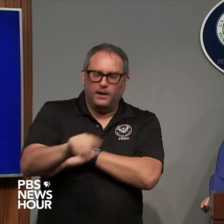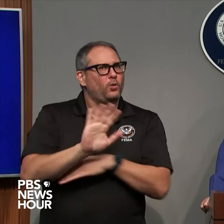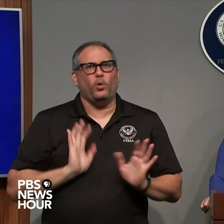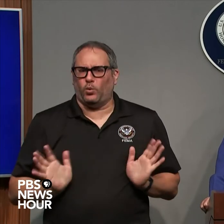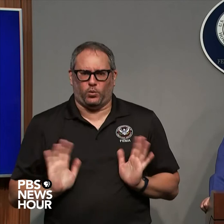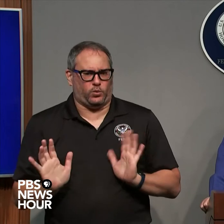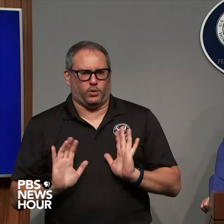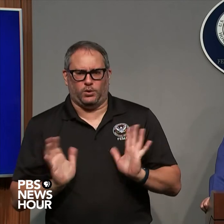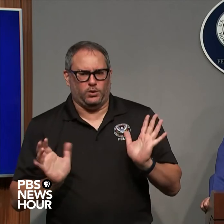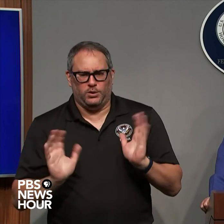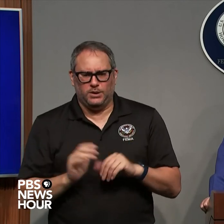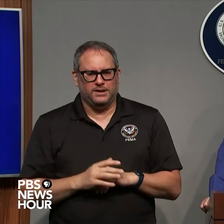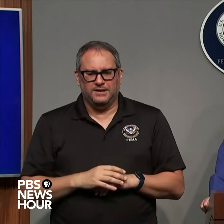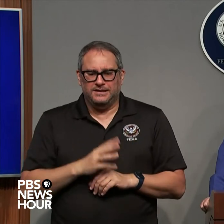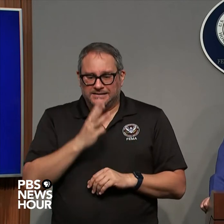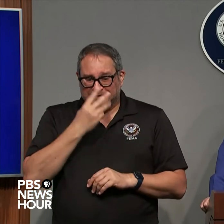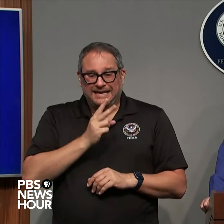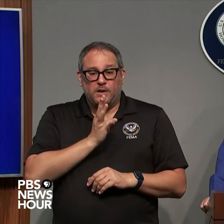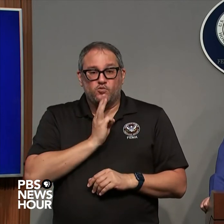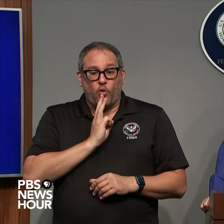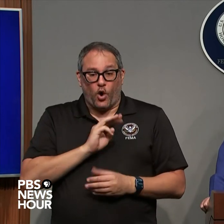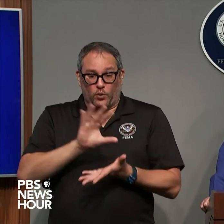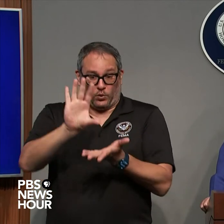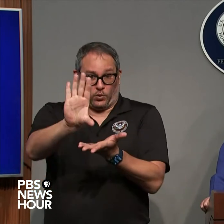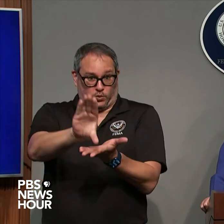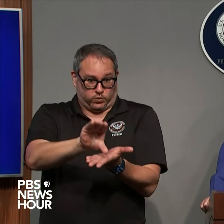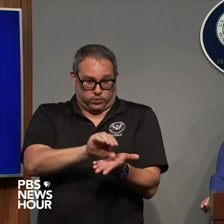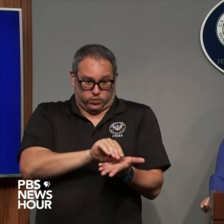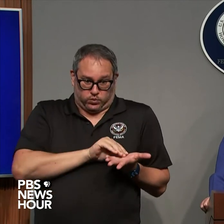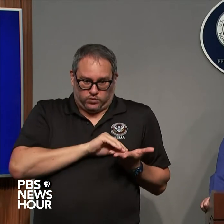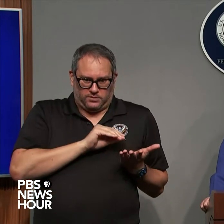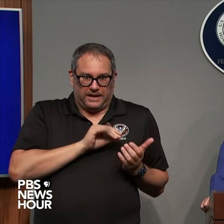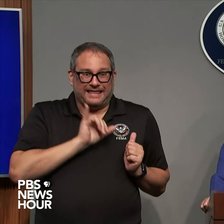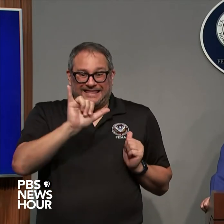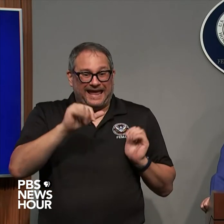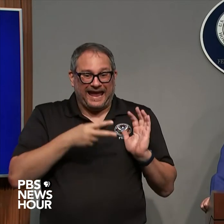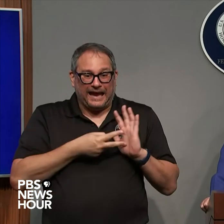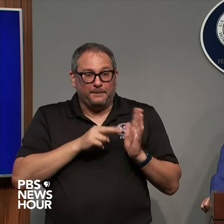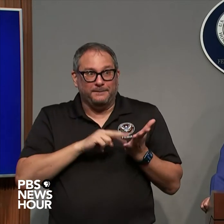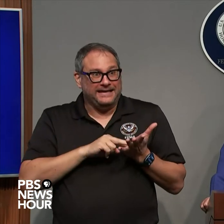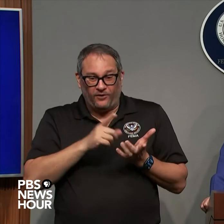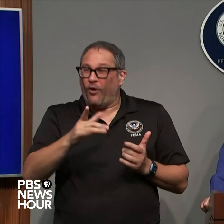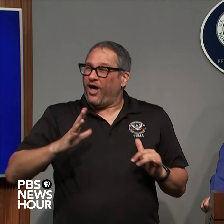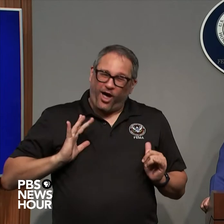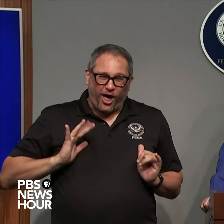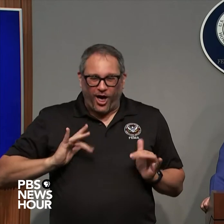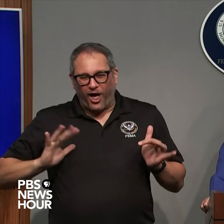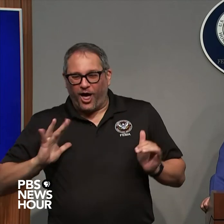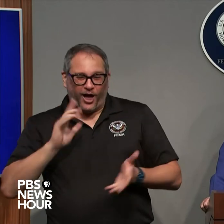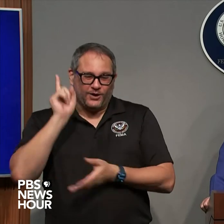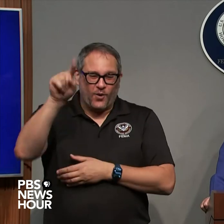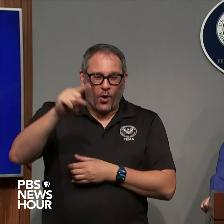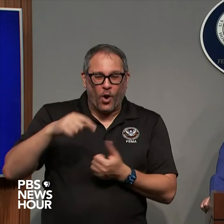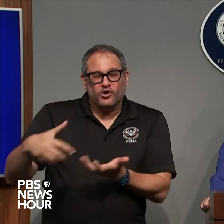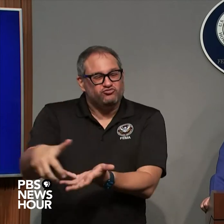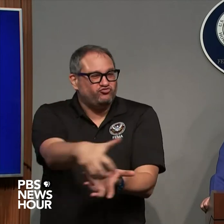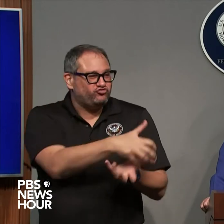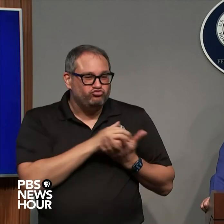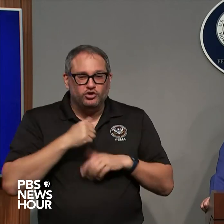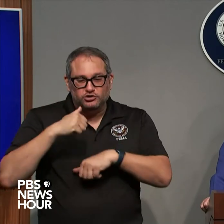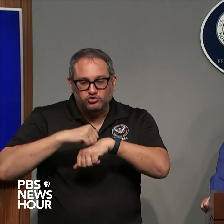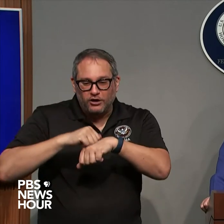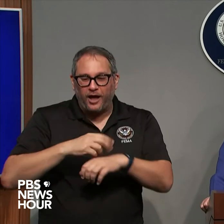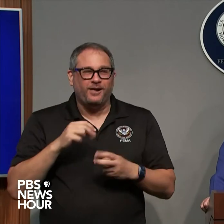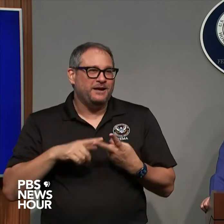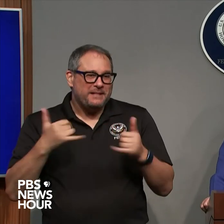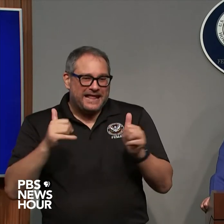receding it's not the time to go out there and and look at it or collect shells or whatever it is we've seen this and these type of storms when